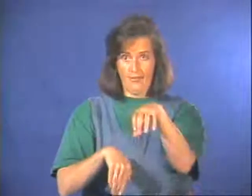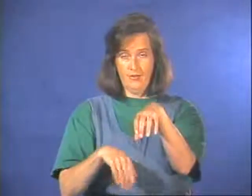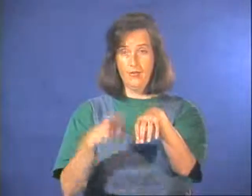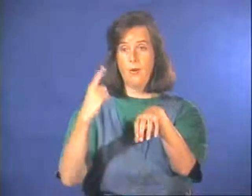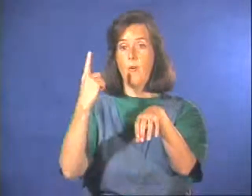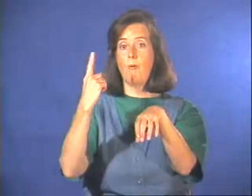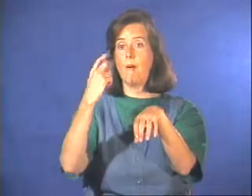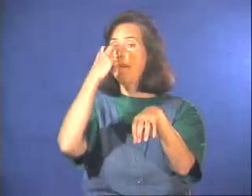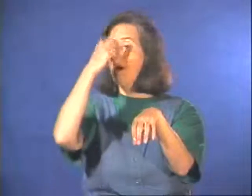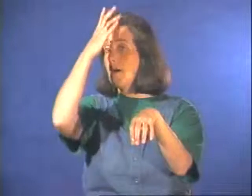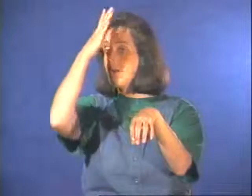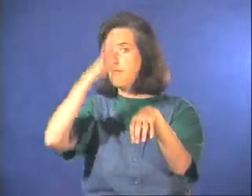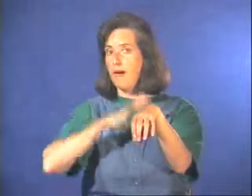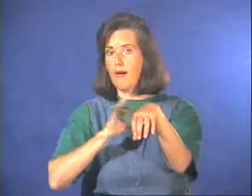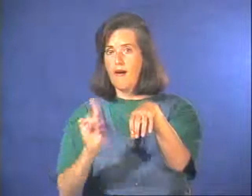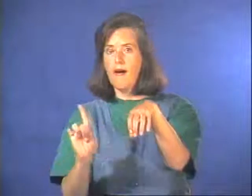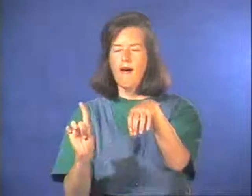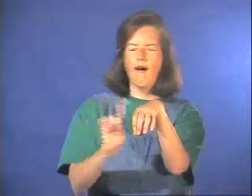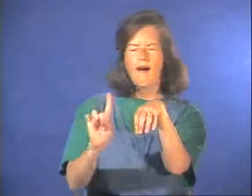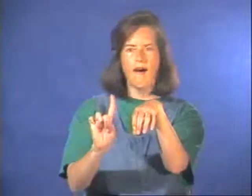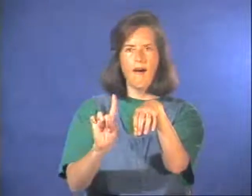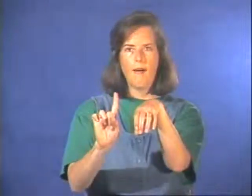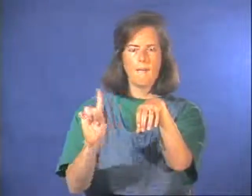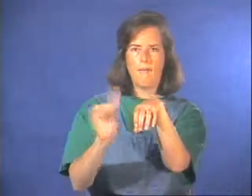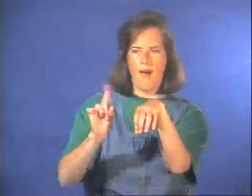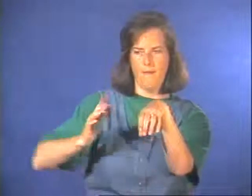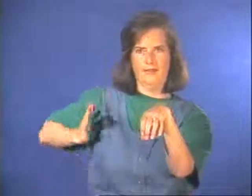One man bumped into the side of the elephant.